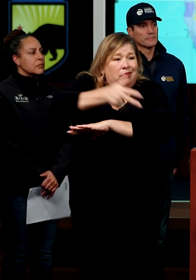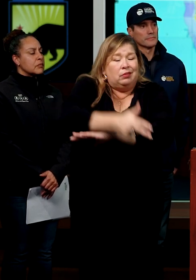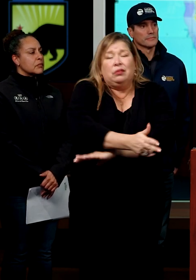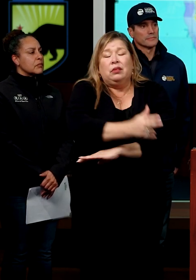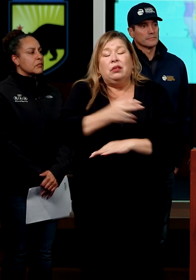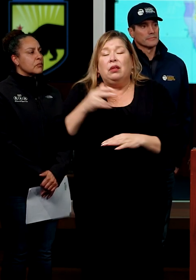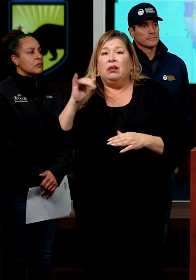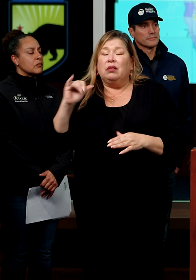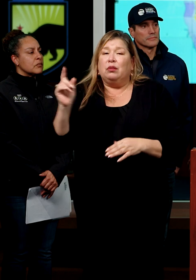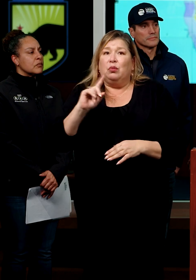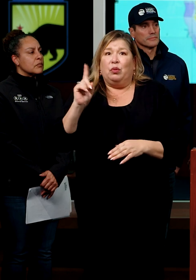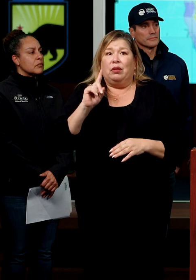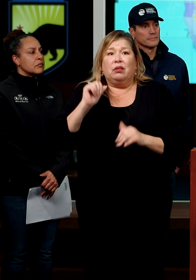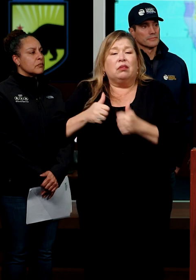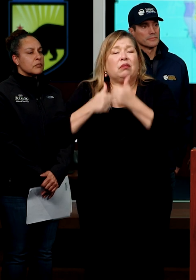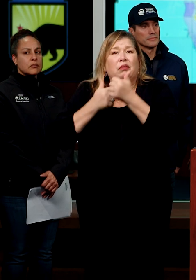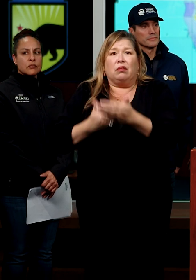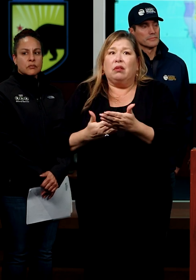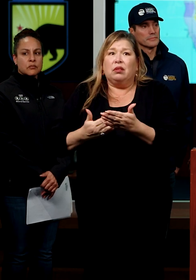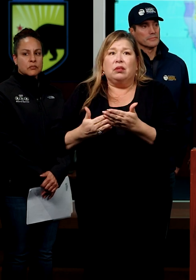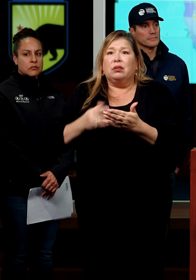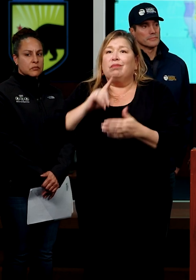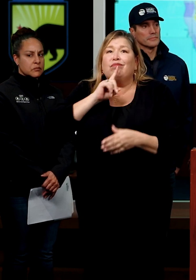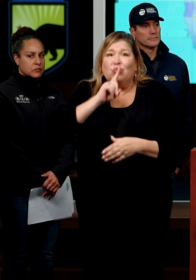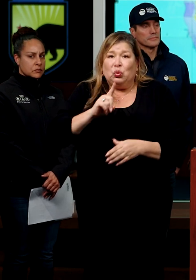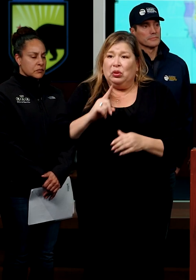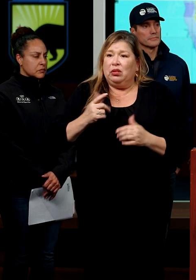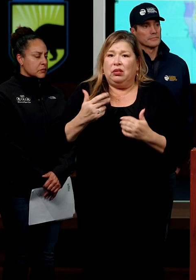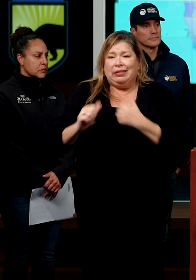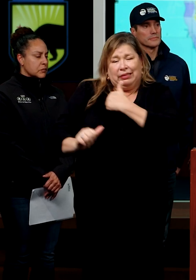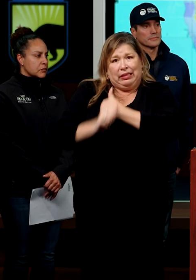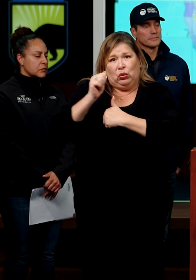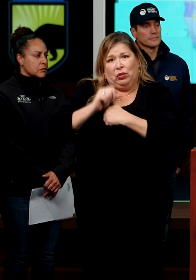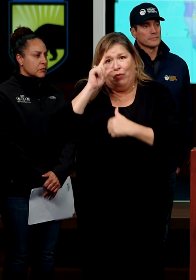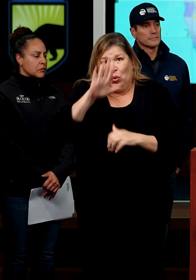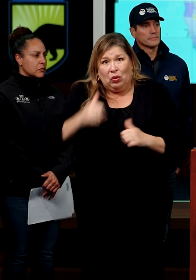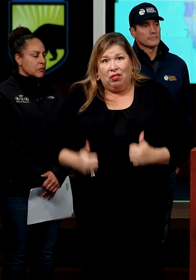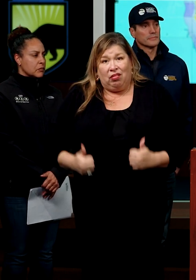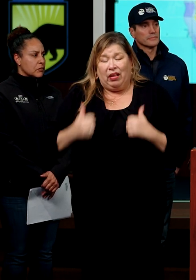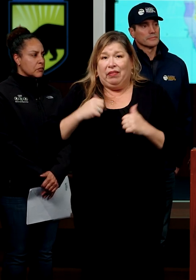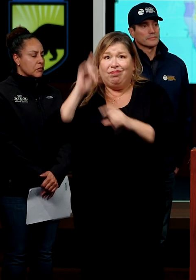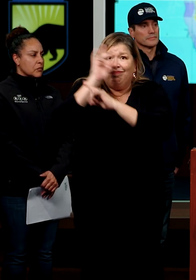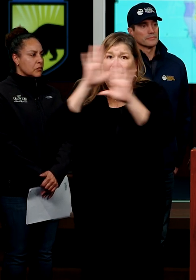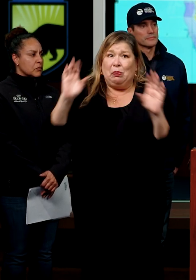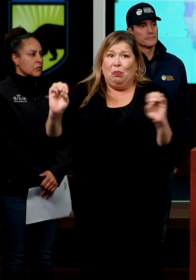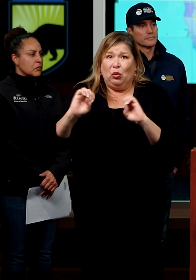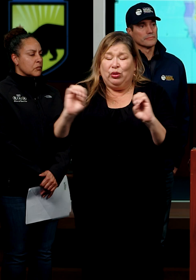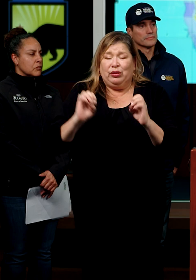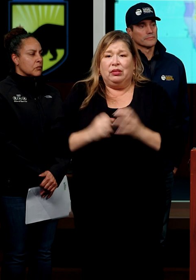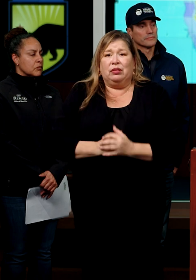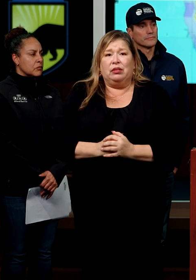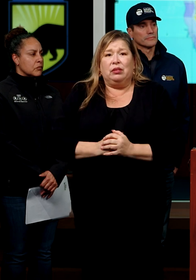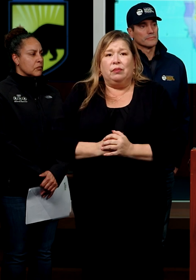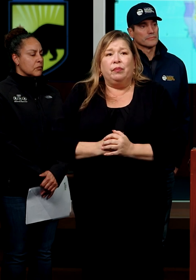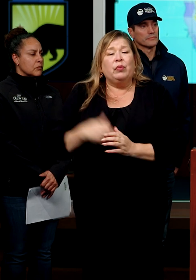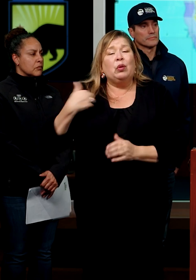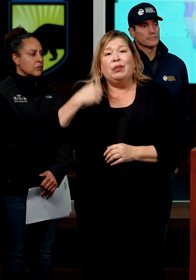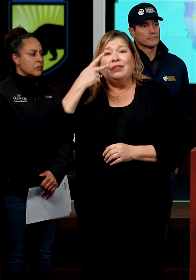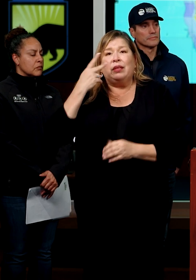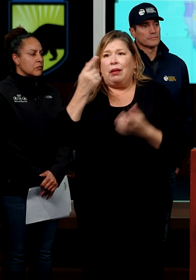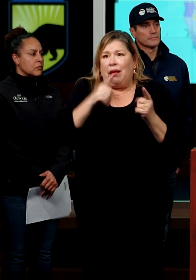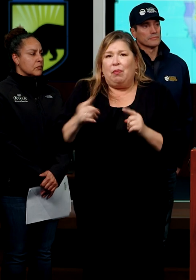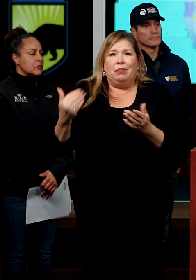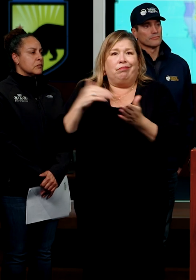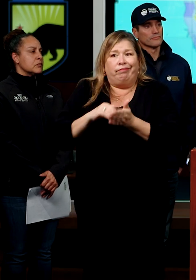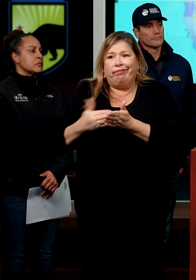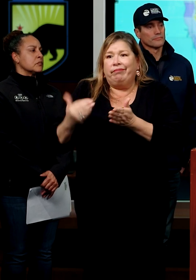and that's where you create something, a really true life threatening emergency. And, um, we've seen it time and time again here in Sac